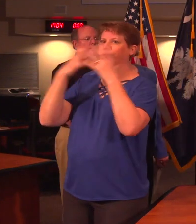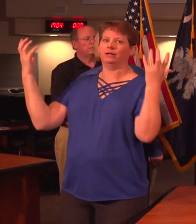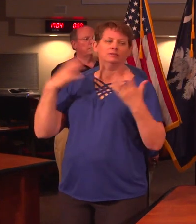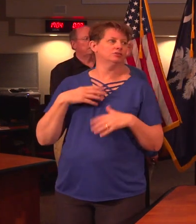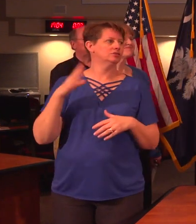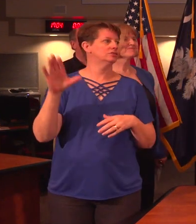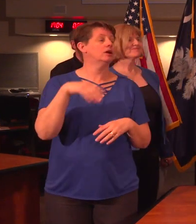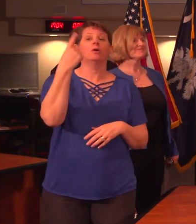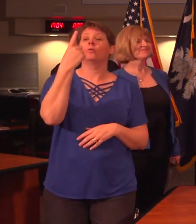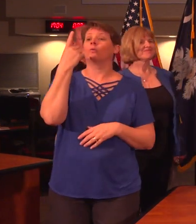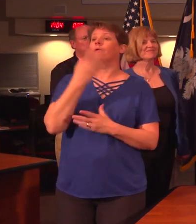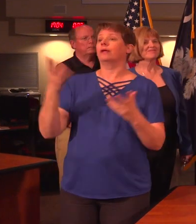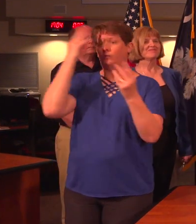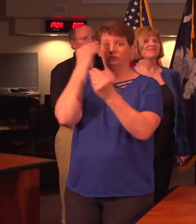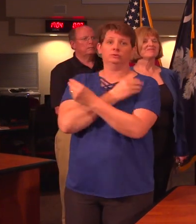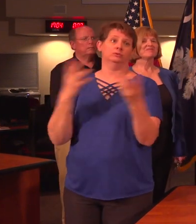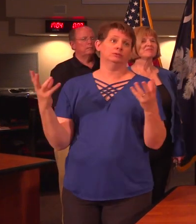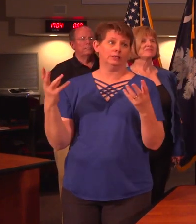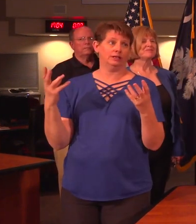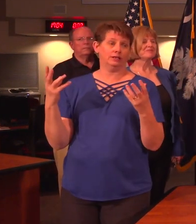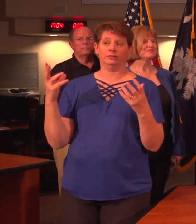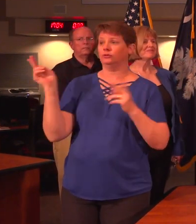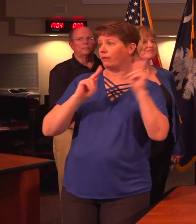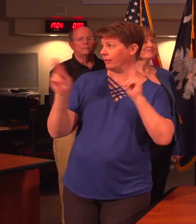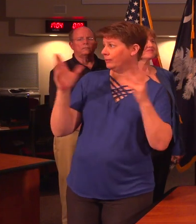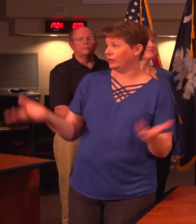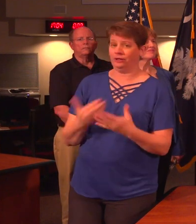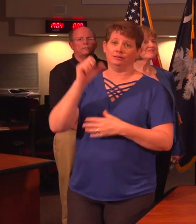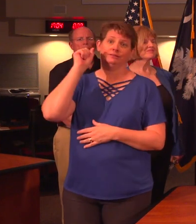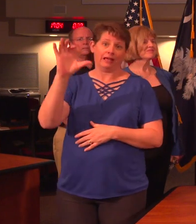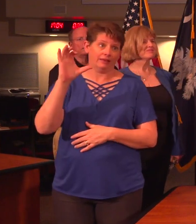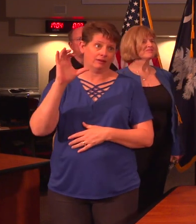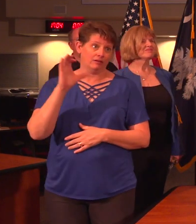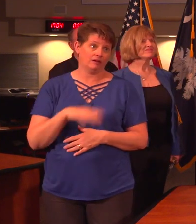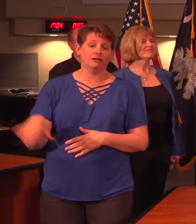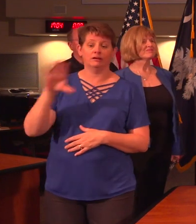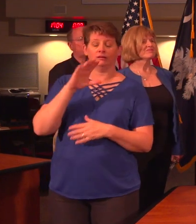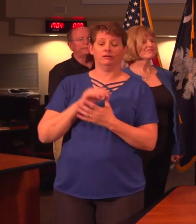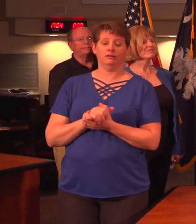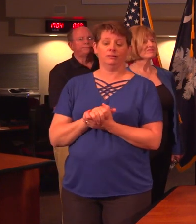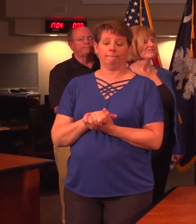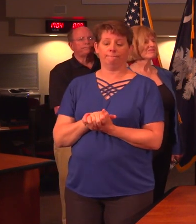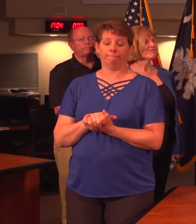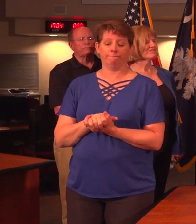one thing I would like to say to all the people of South Carolina as you can tell the your